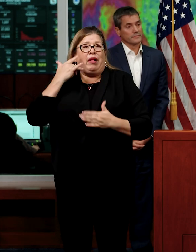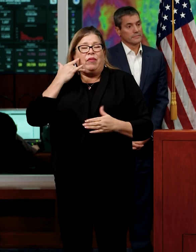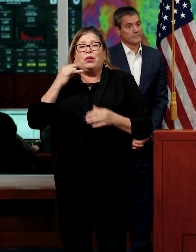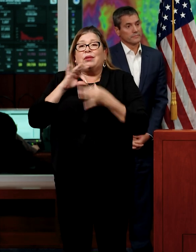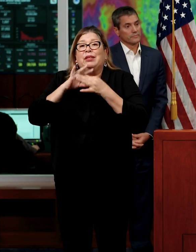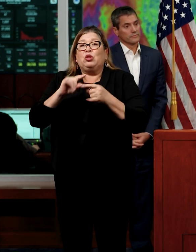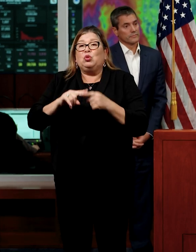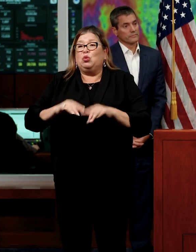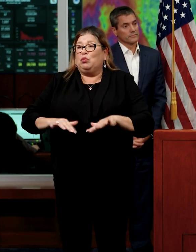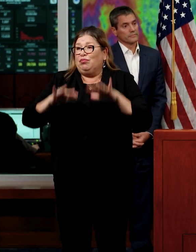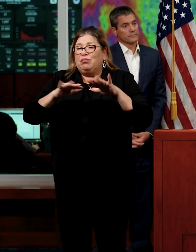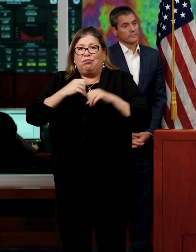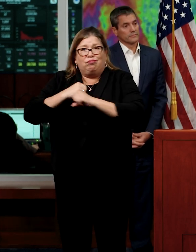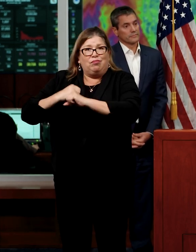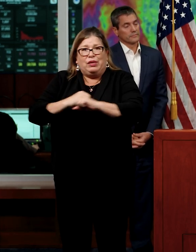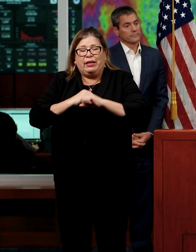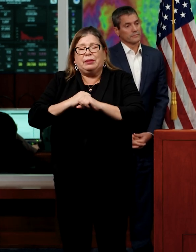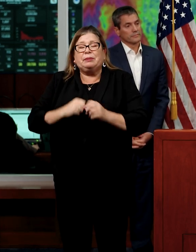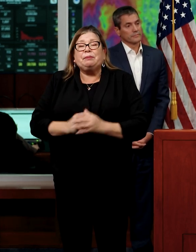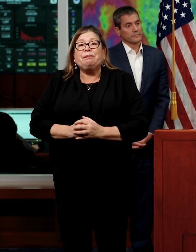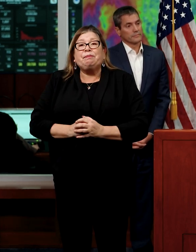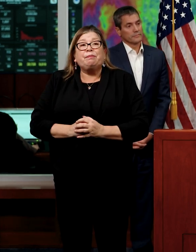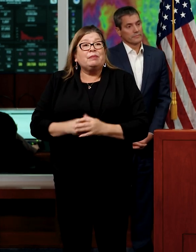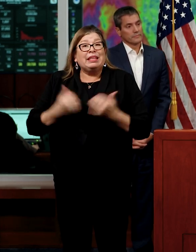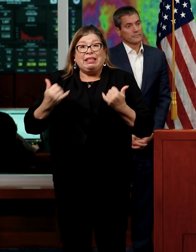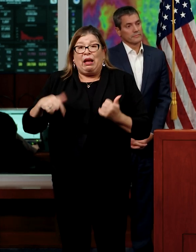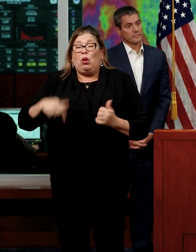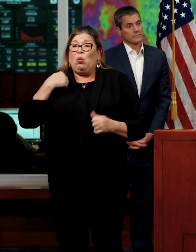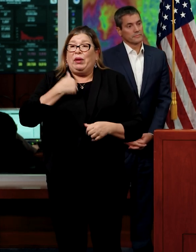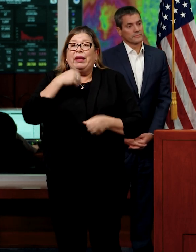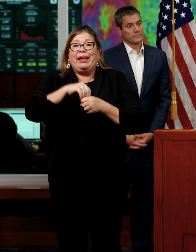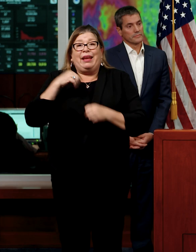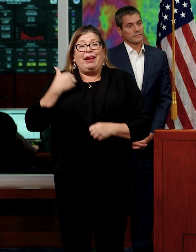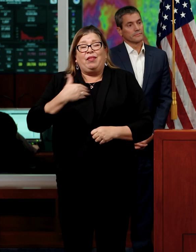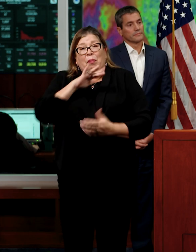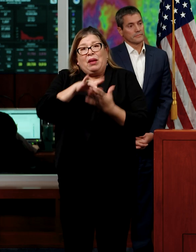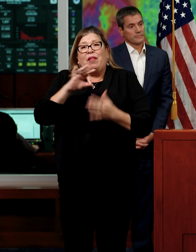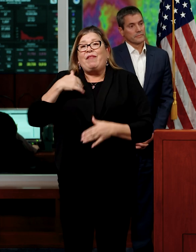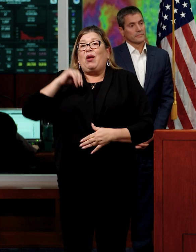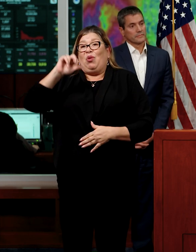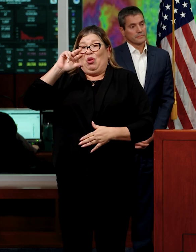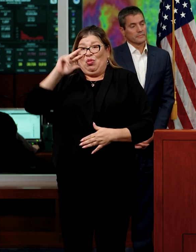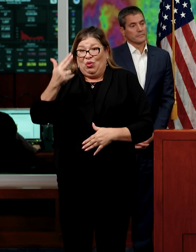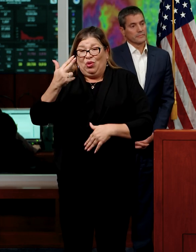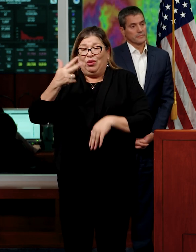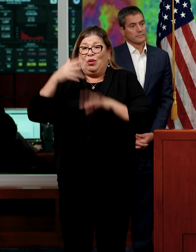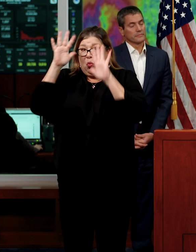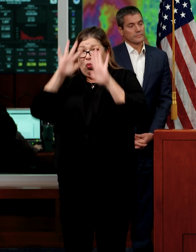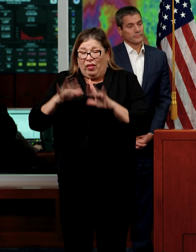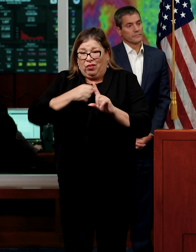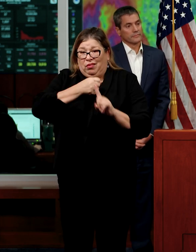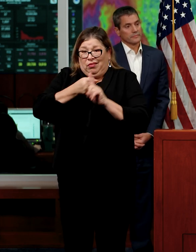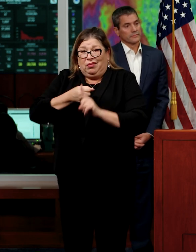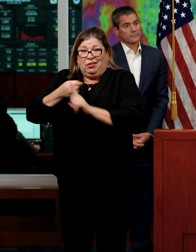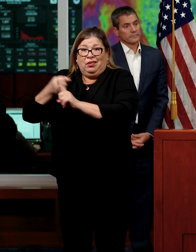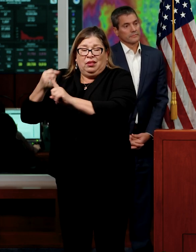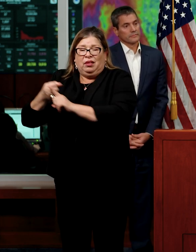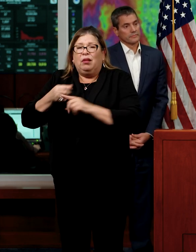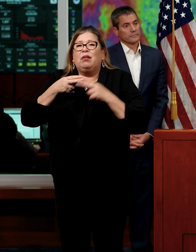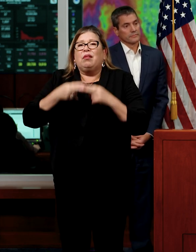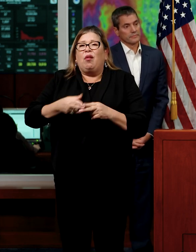We are in the middle of our third atmospheric river in a matter of a week.